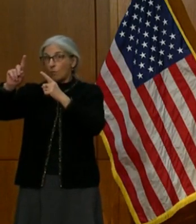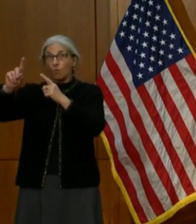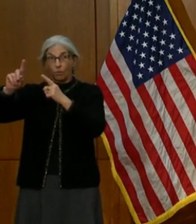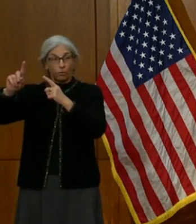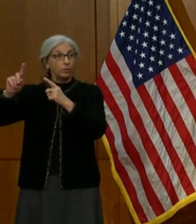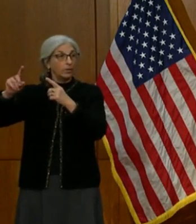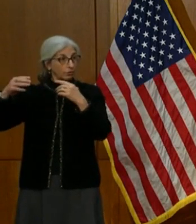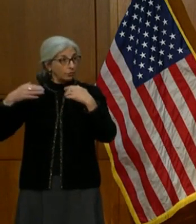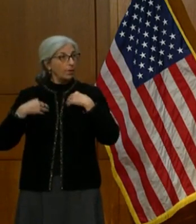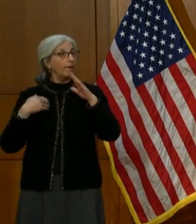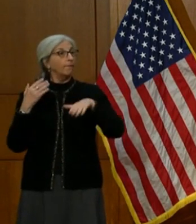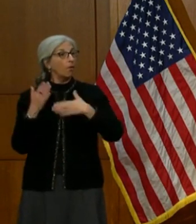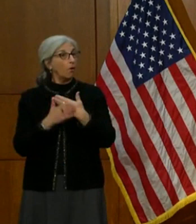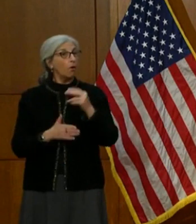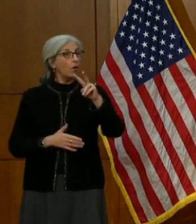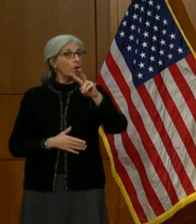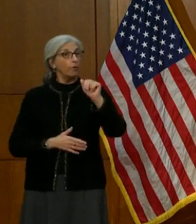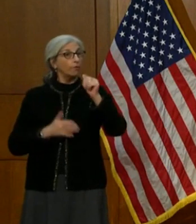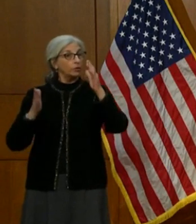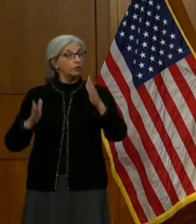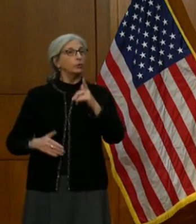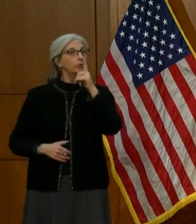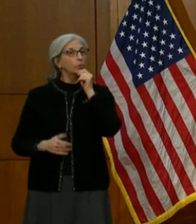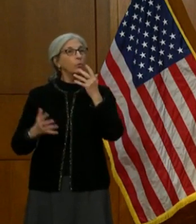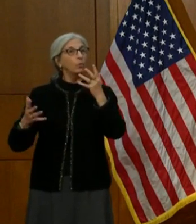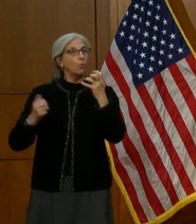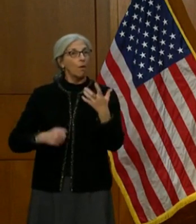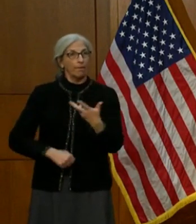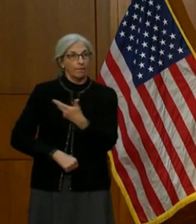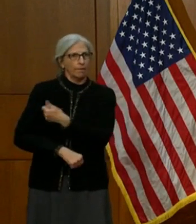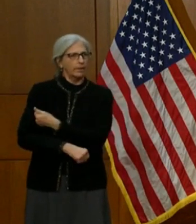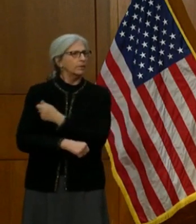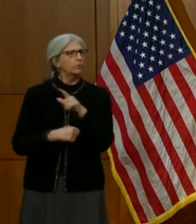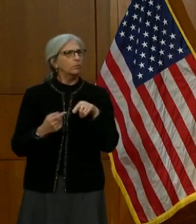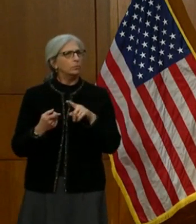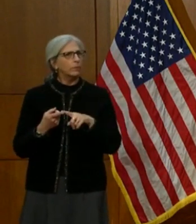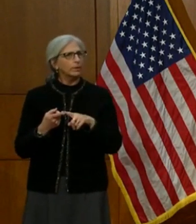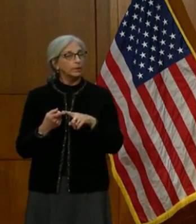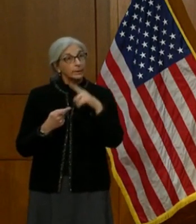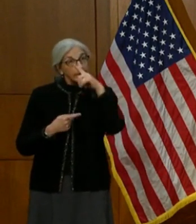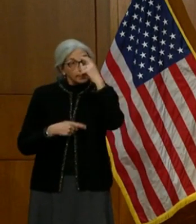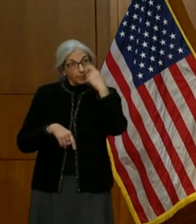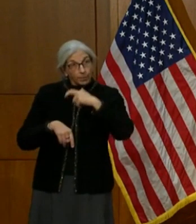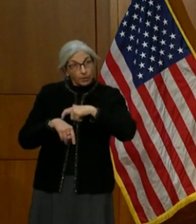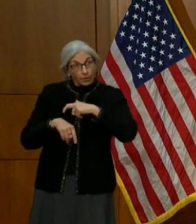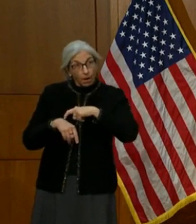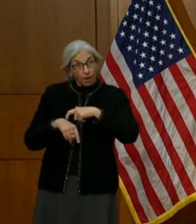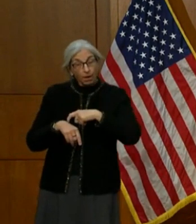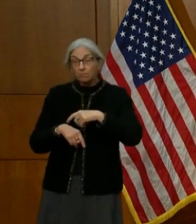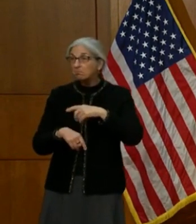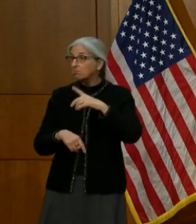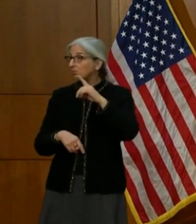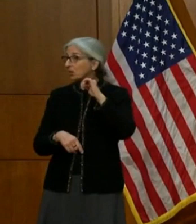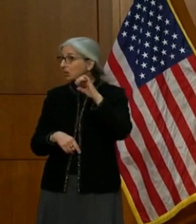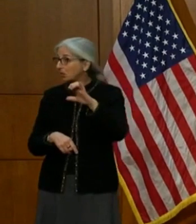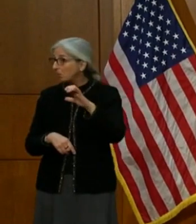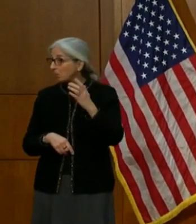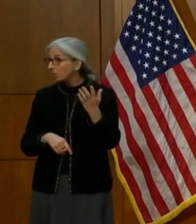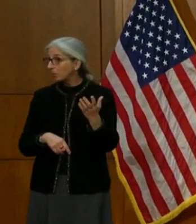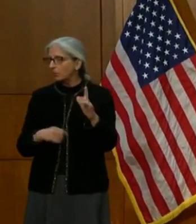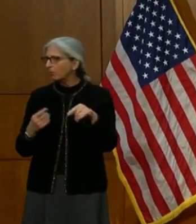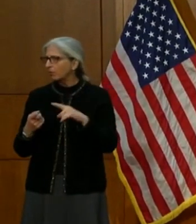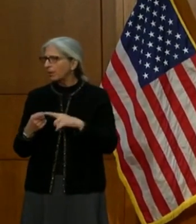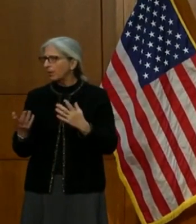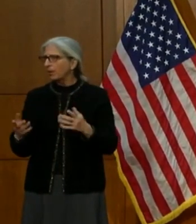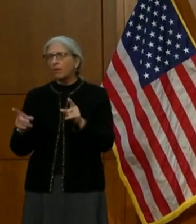Virginians who want it vaccinated. Is that by summertime, by the end of the year? And then the second question I have is, what is